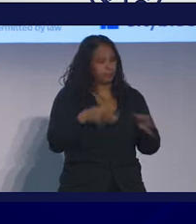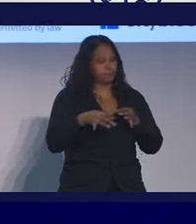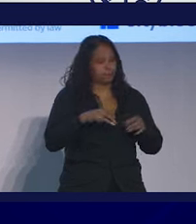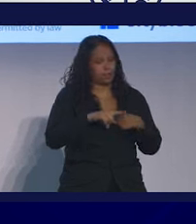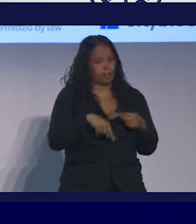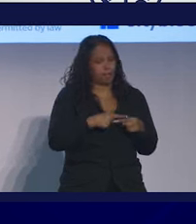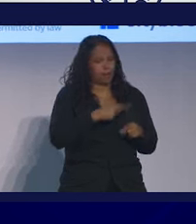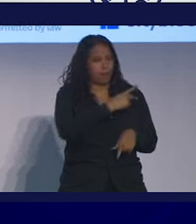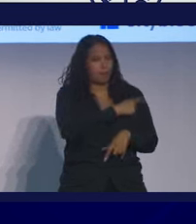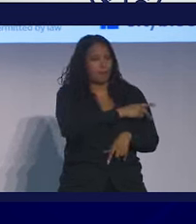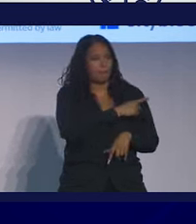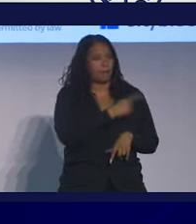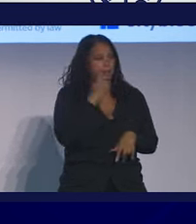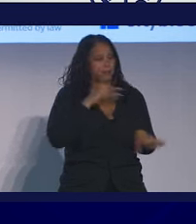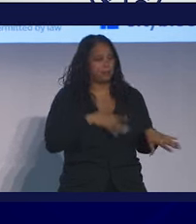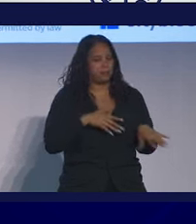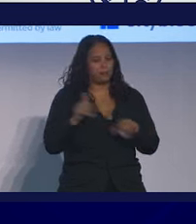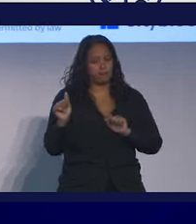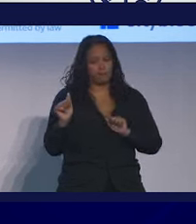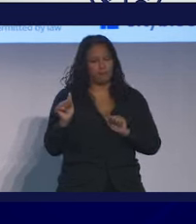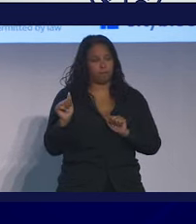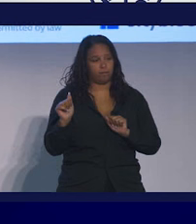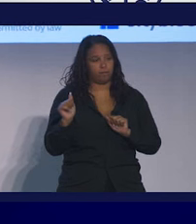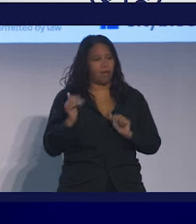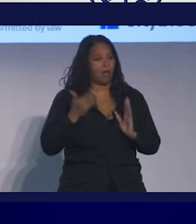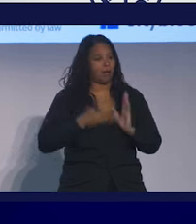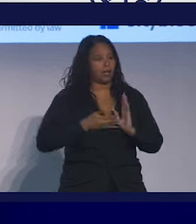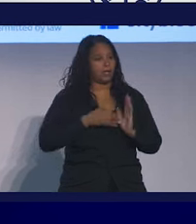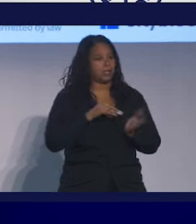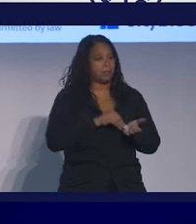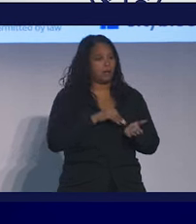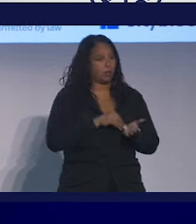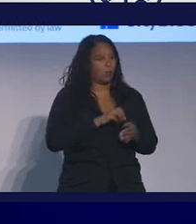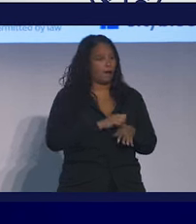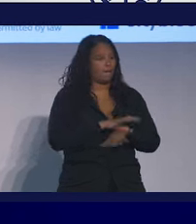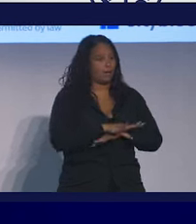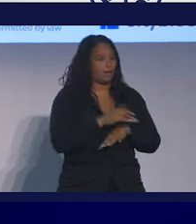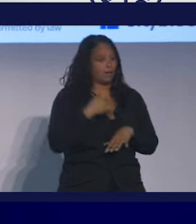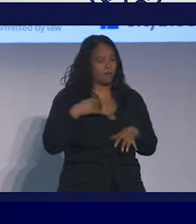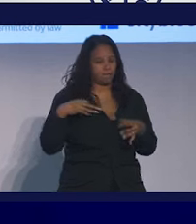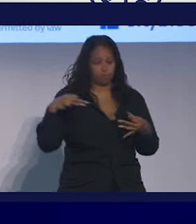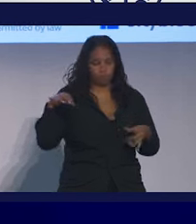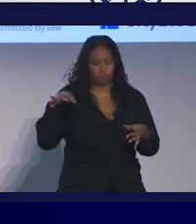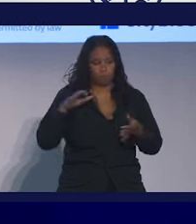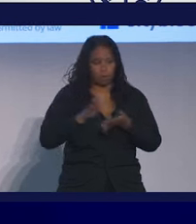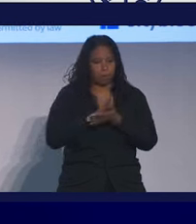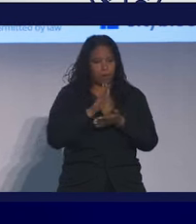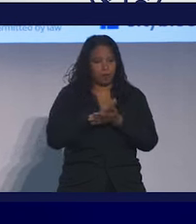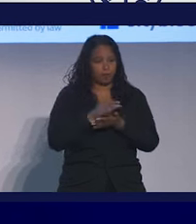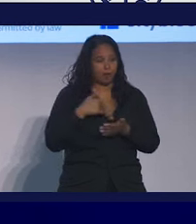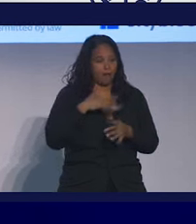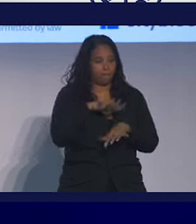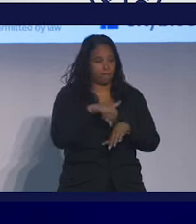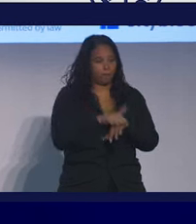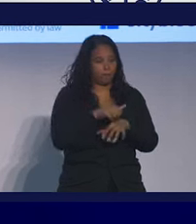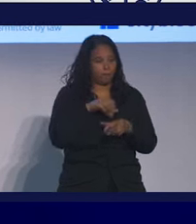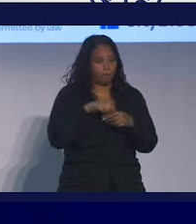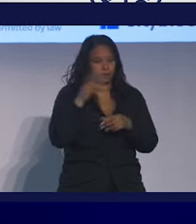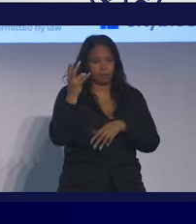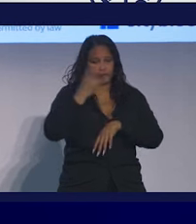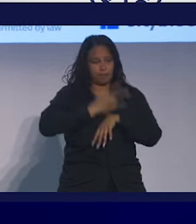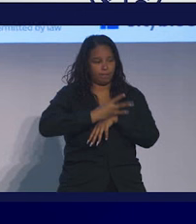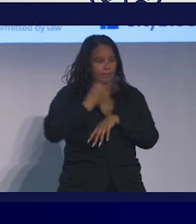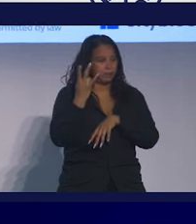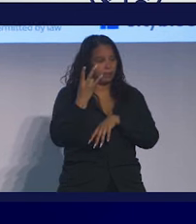you know, she left the hospital against medical advice. Where does she go? She has a piece of paper that says you have a doctor's appointment, you know, in seven days with Dr. So-and-so.